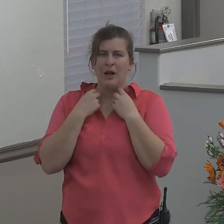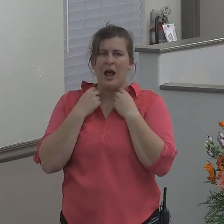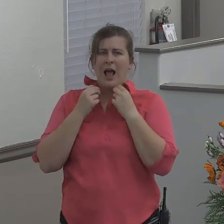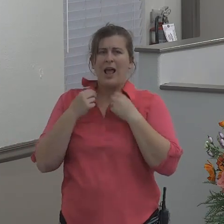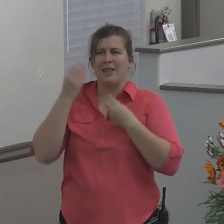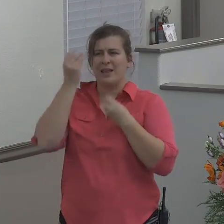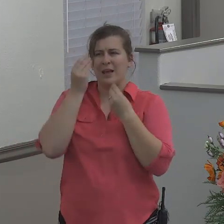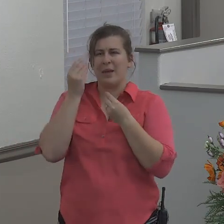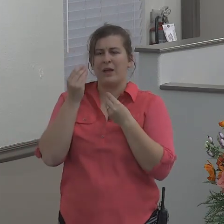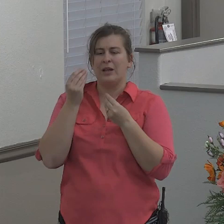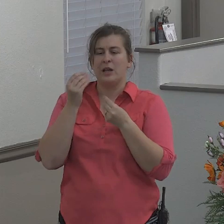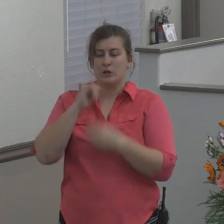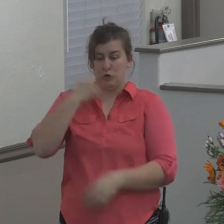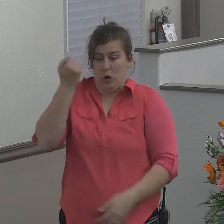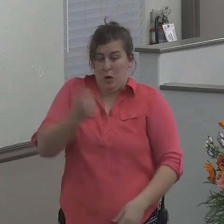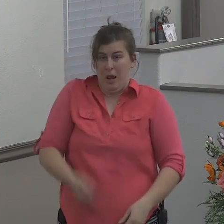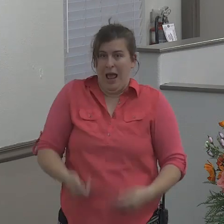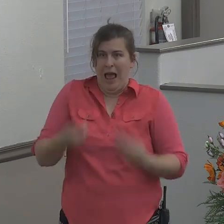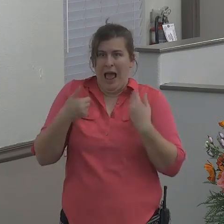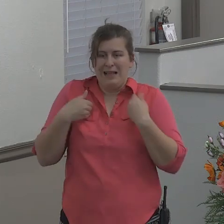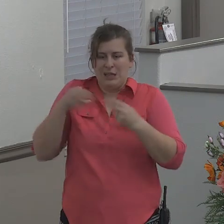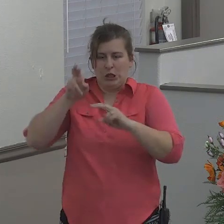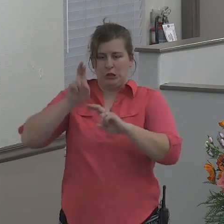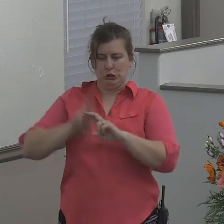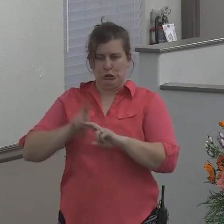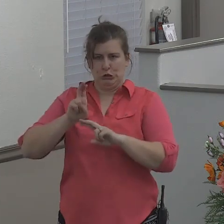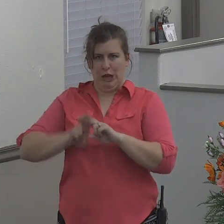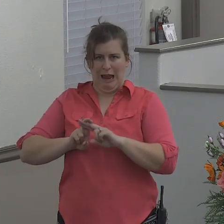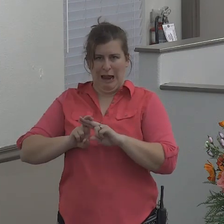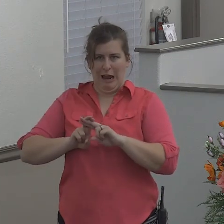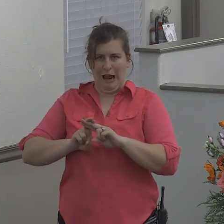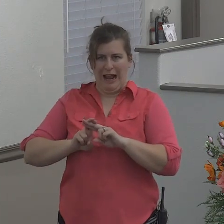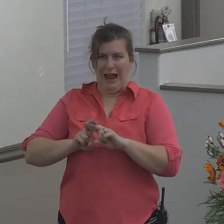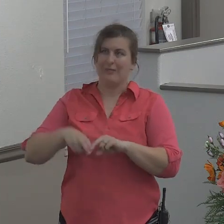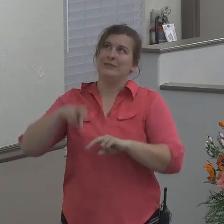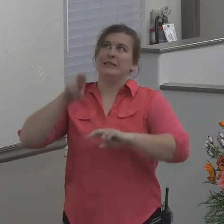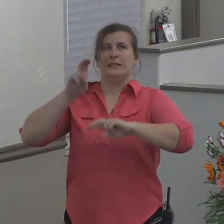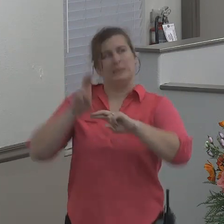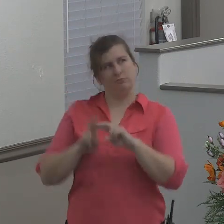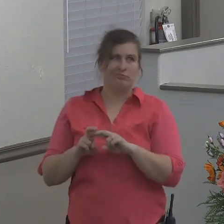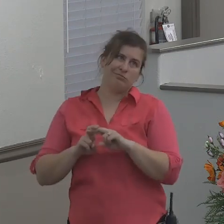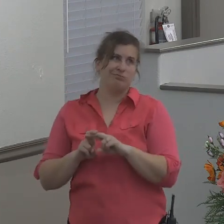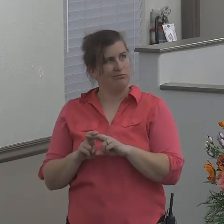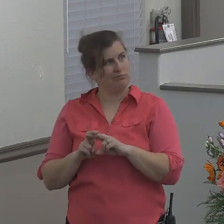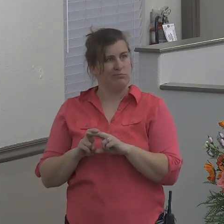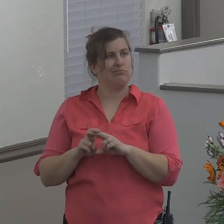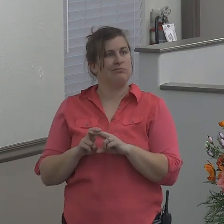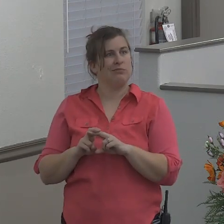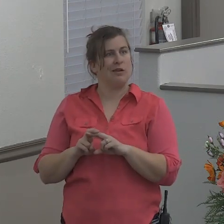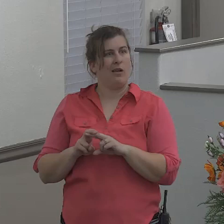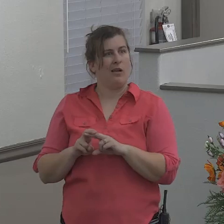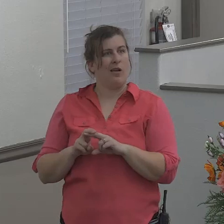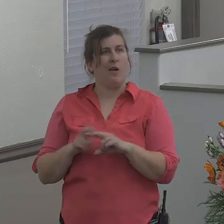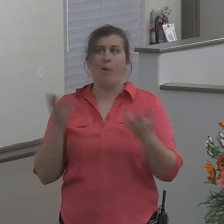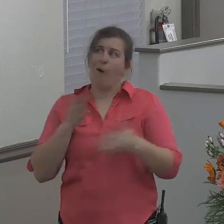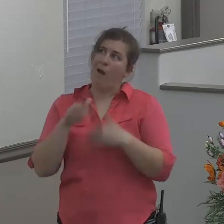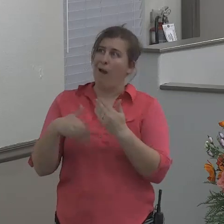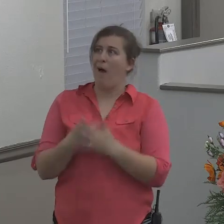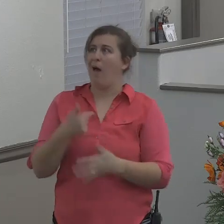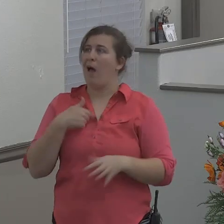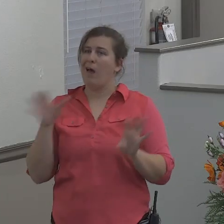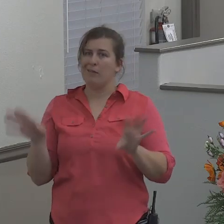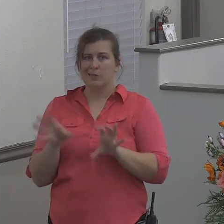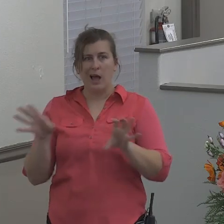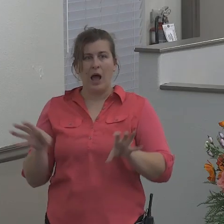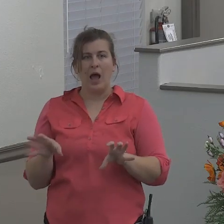he got a chair in there and he's sitting on the chair and he's like, what have I done? And somehow he